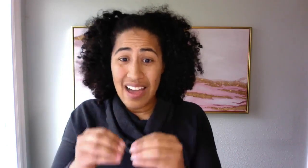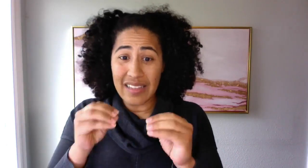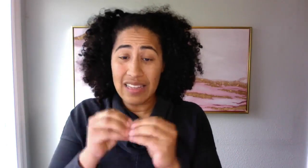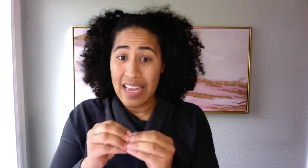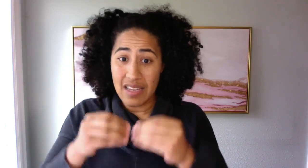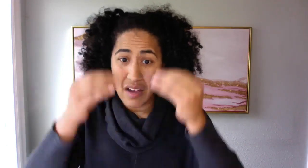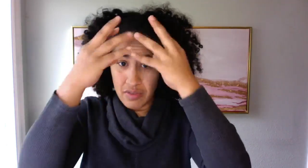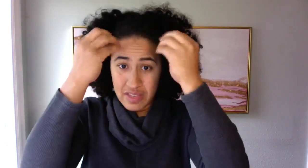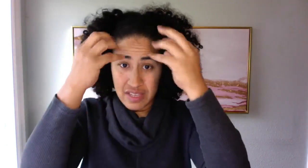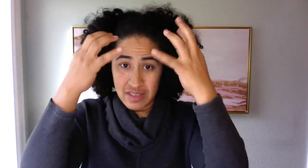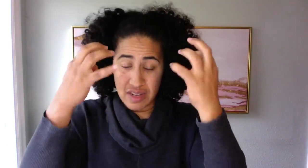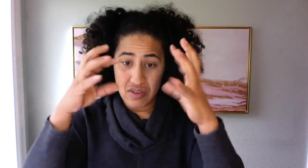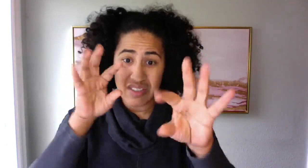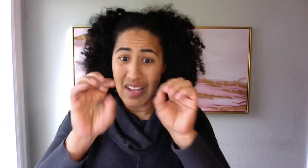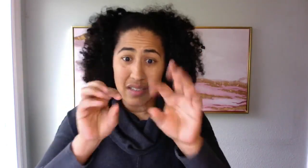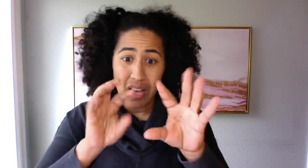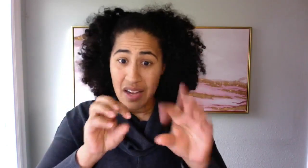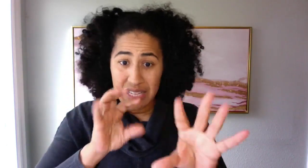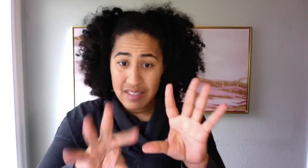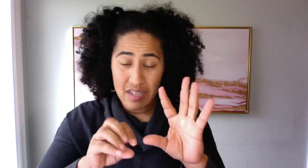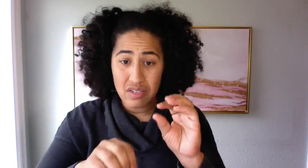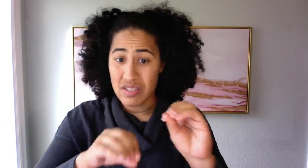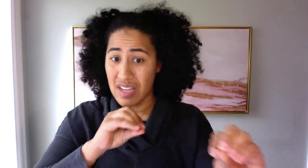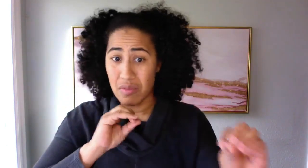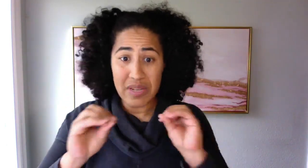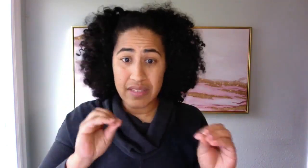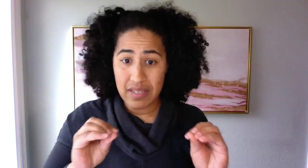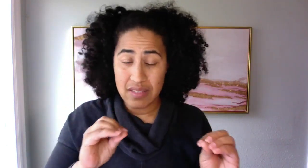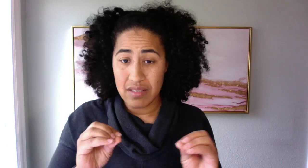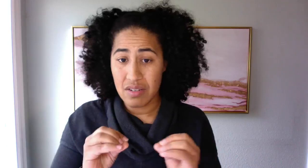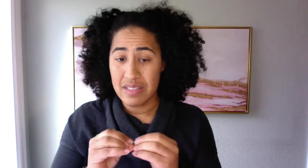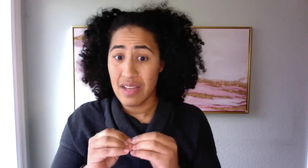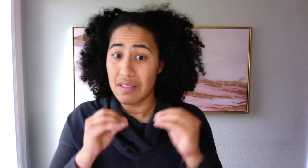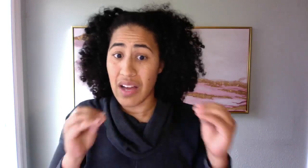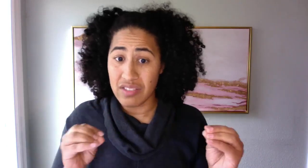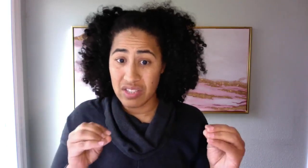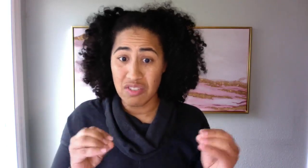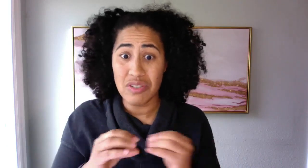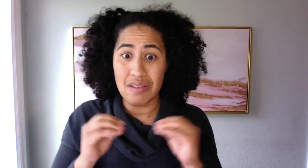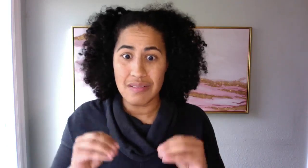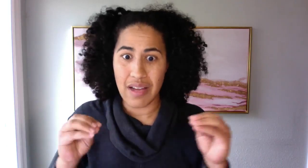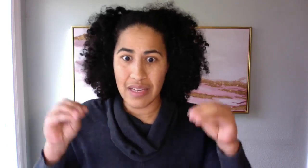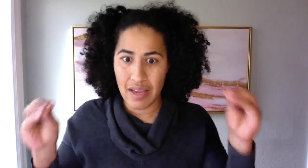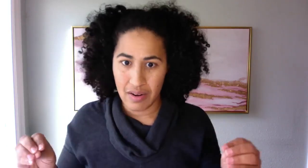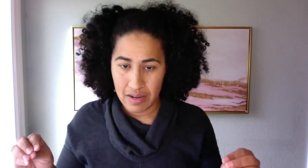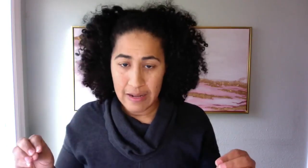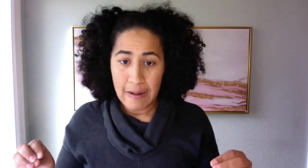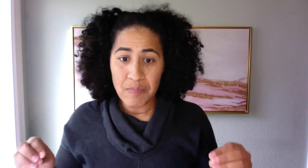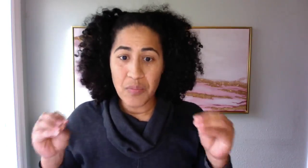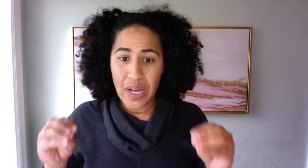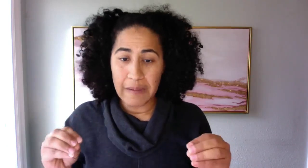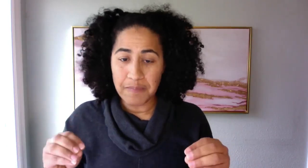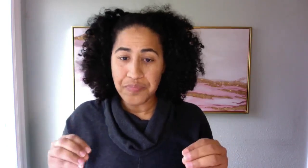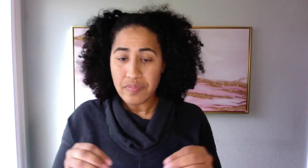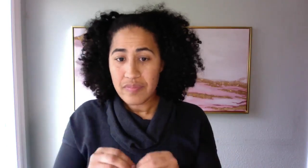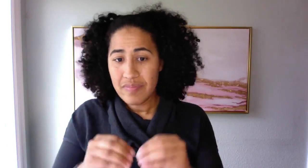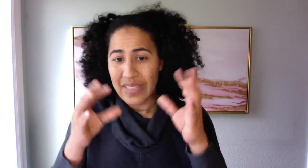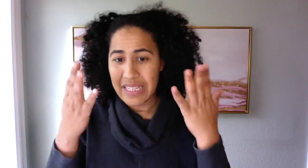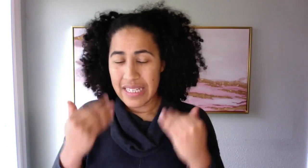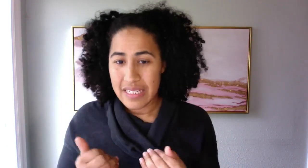like our thinking center. It's not a talking center. It's not a reasoning center. It's not a logic center. does not care, but it is